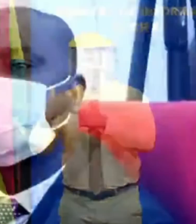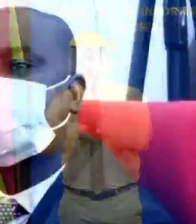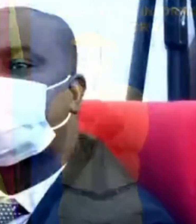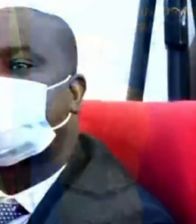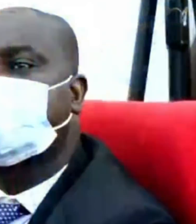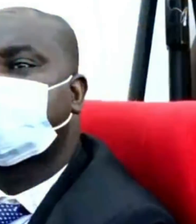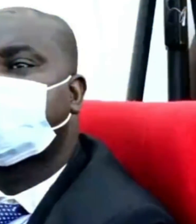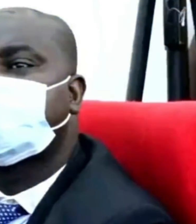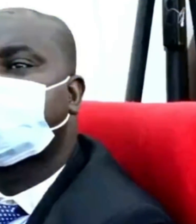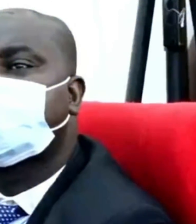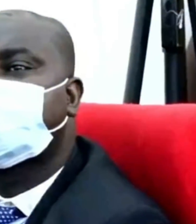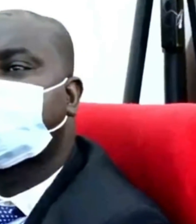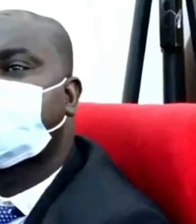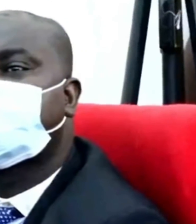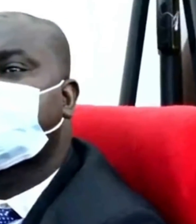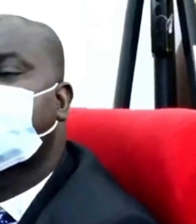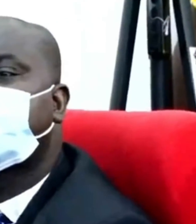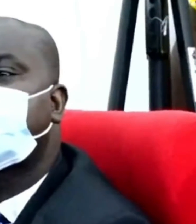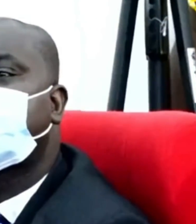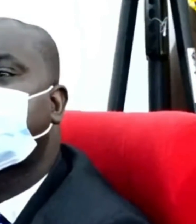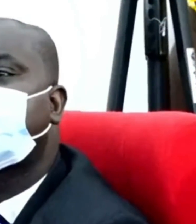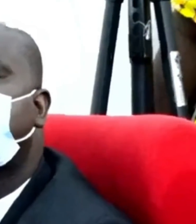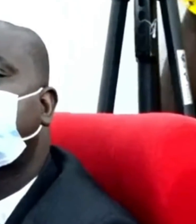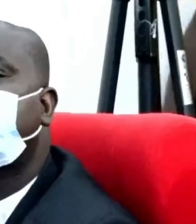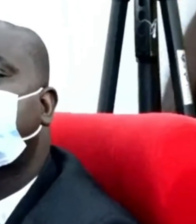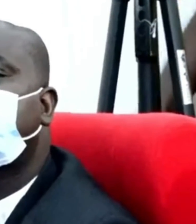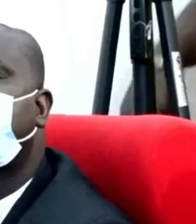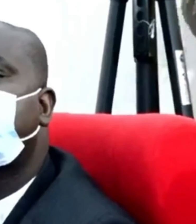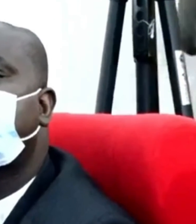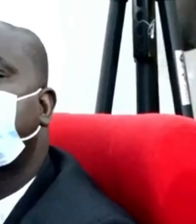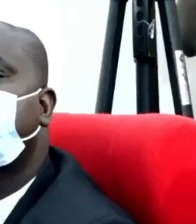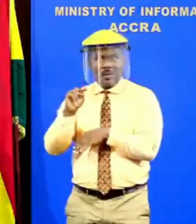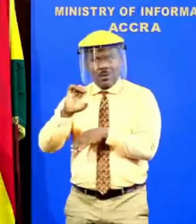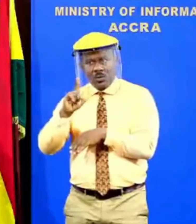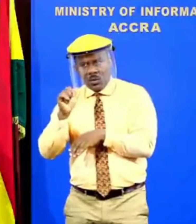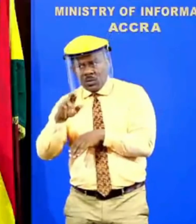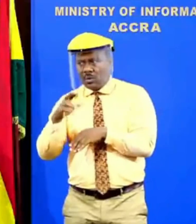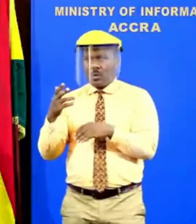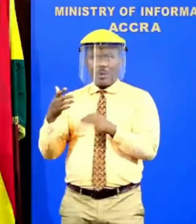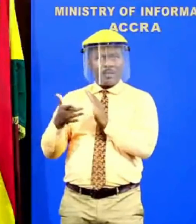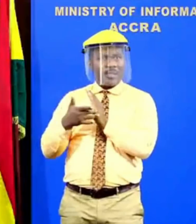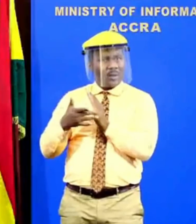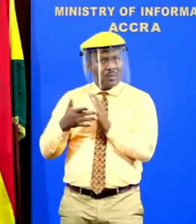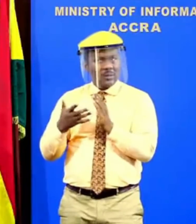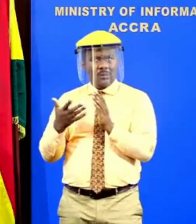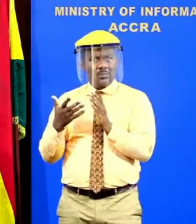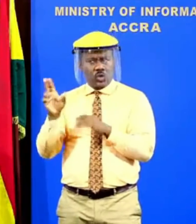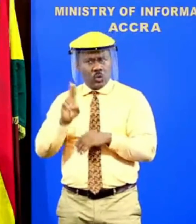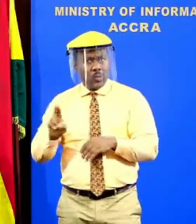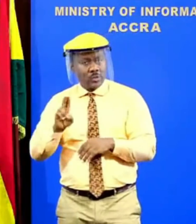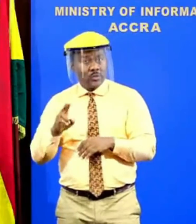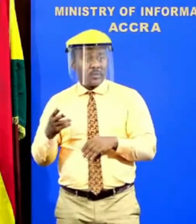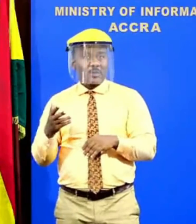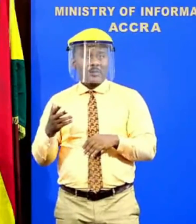several countries have, you know, expressed interest about the nuclear installation and the technology that will apply. We